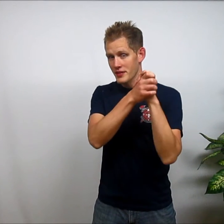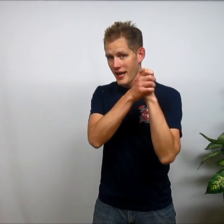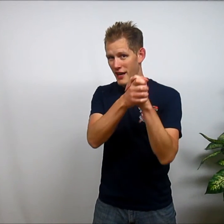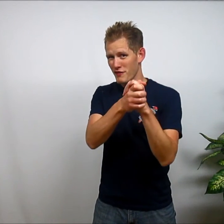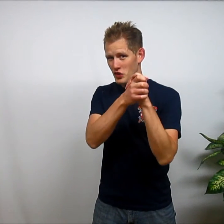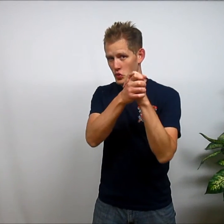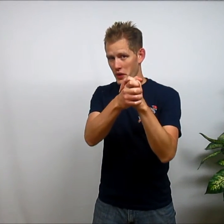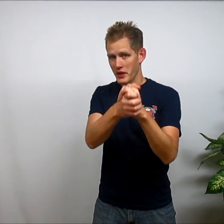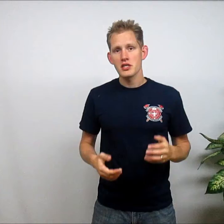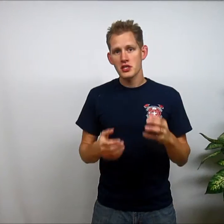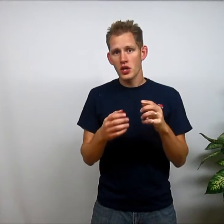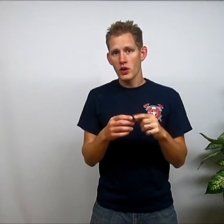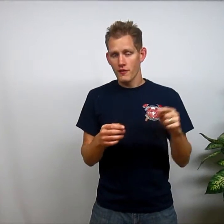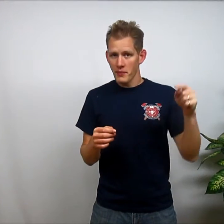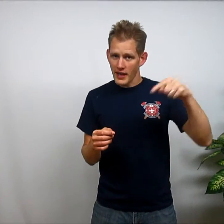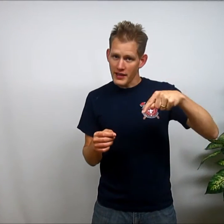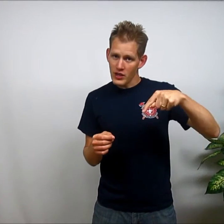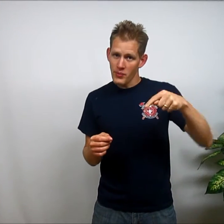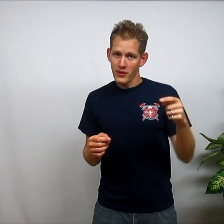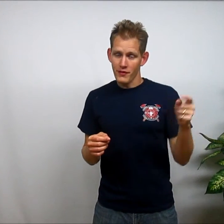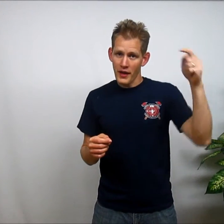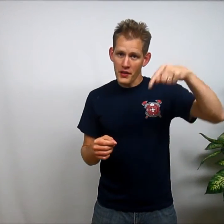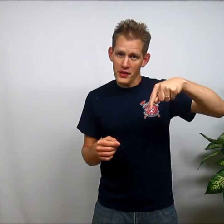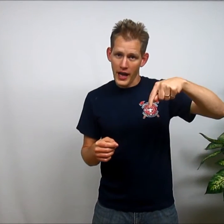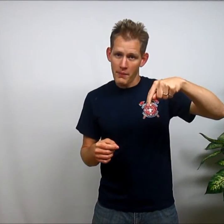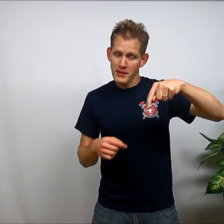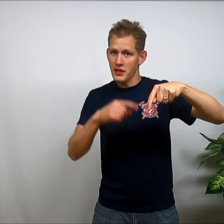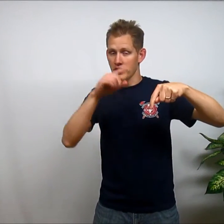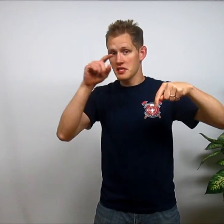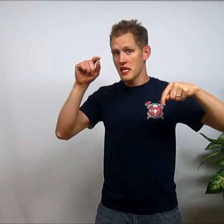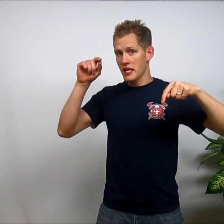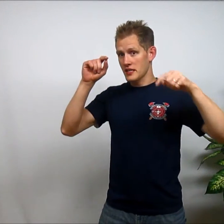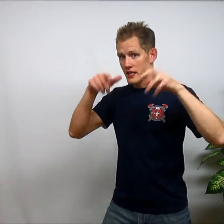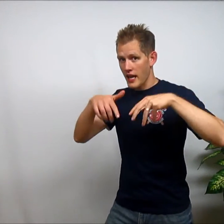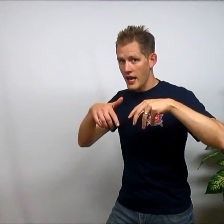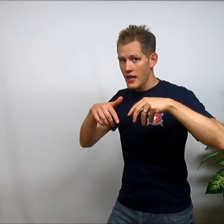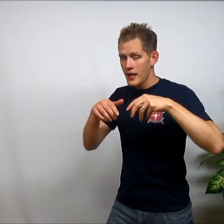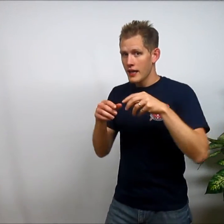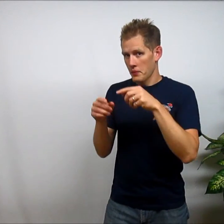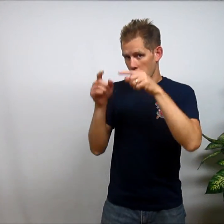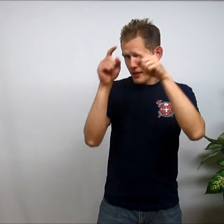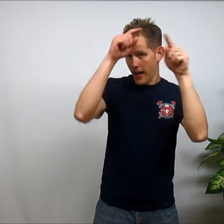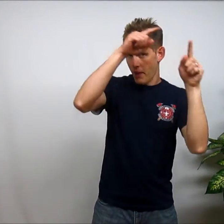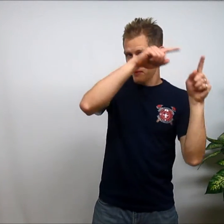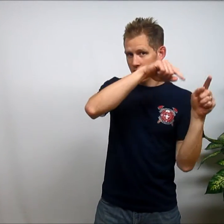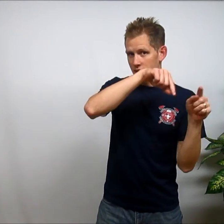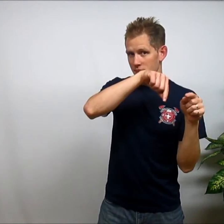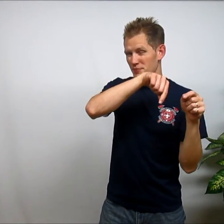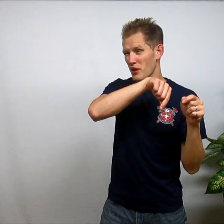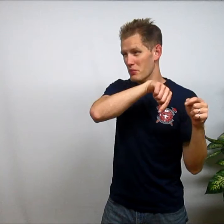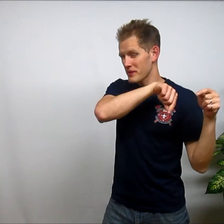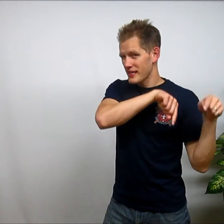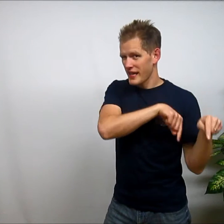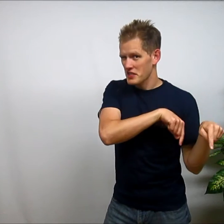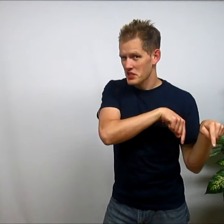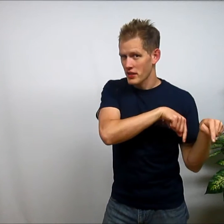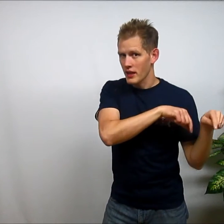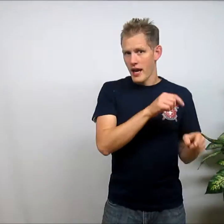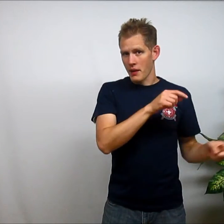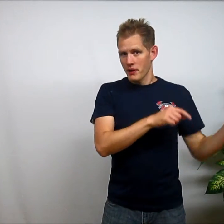after work. So, if I'm telling you about an event that happened, and you're seeing it today, it really happened probably yesterday. And